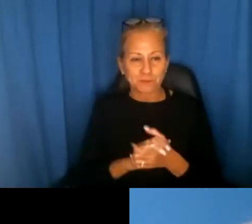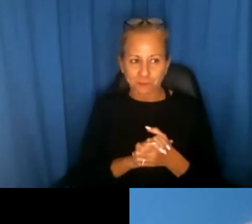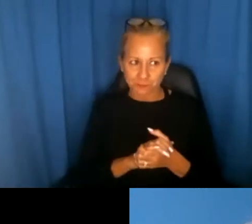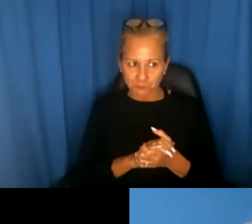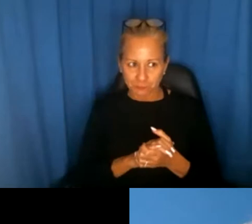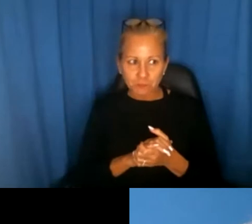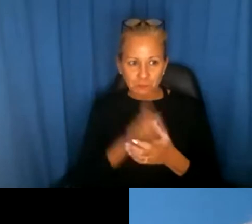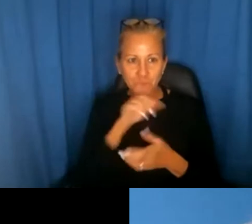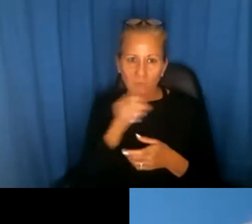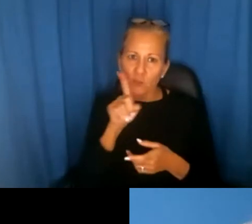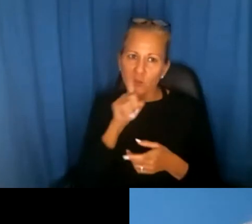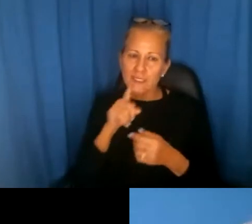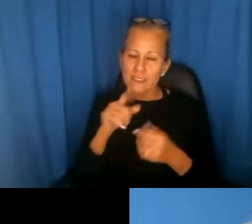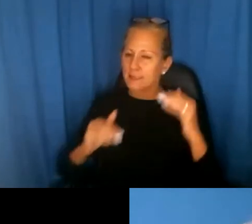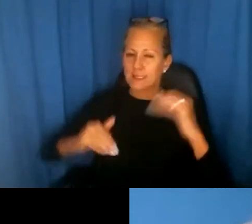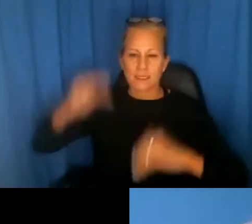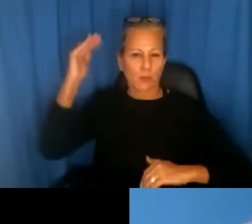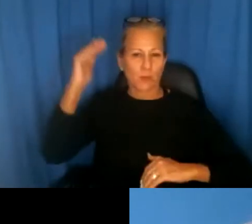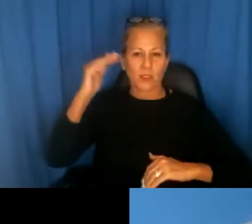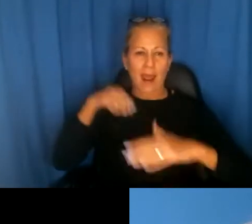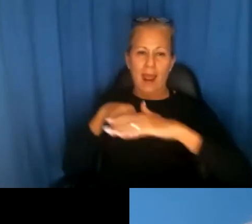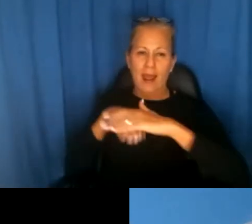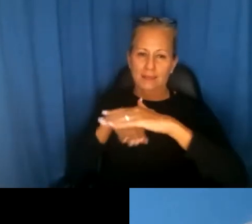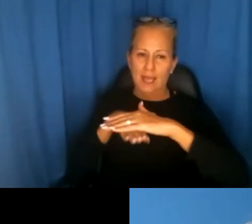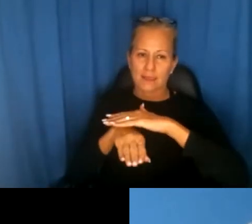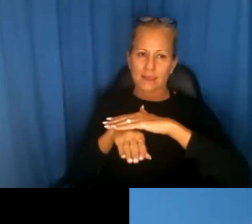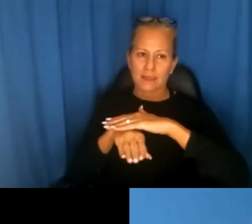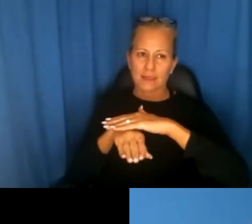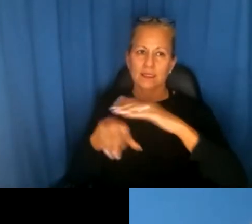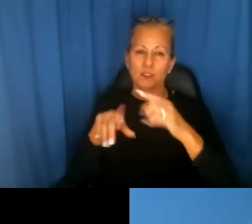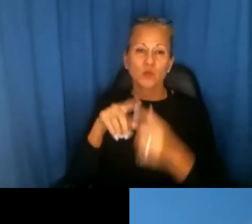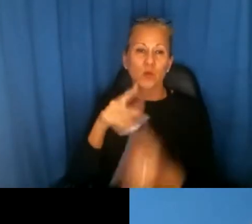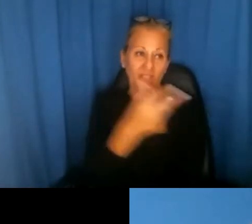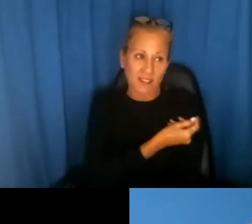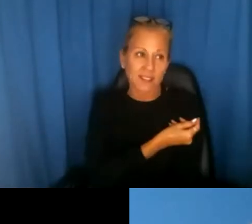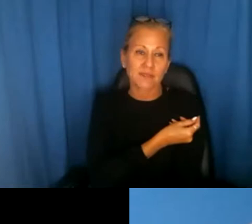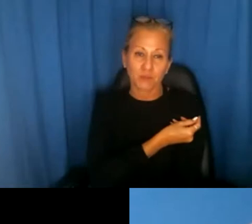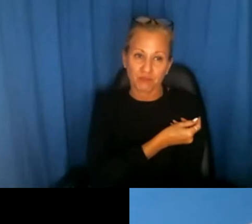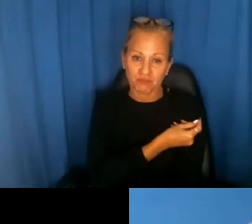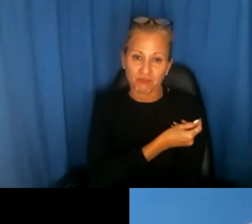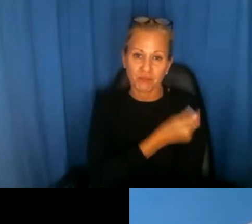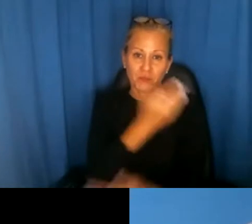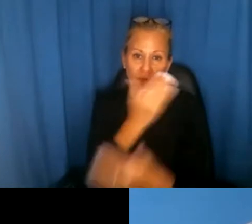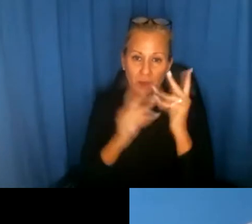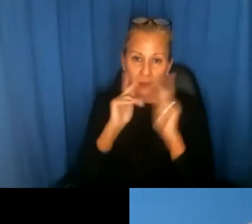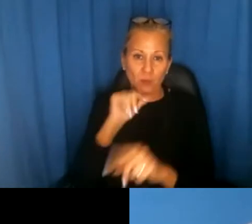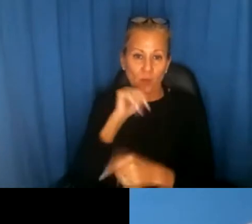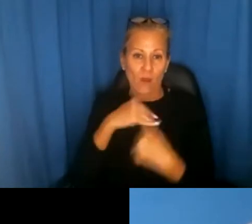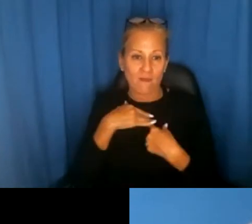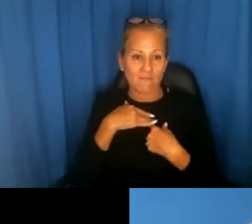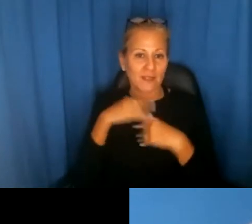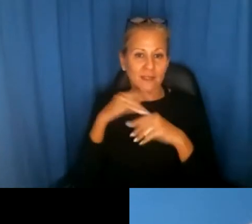there is disproportionate access to vaccines. Some people do not have the same